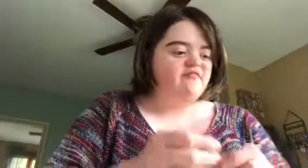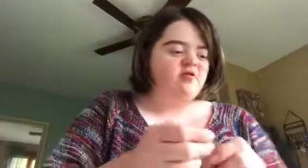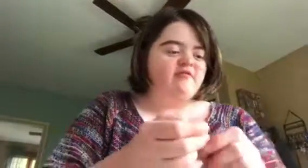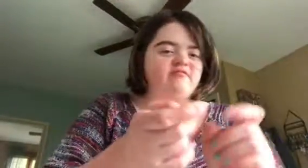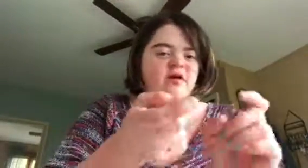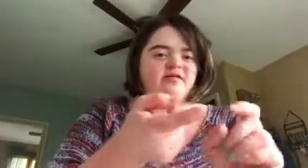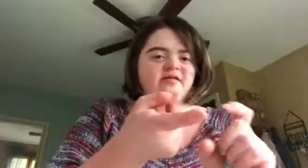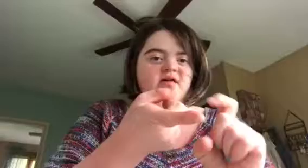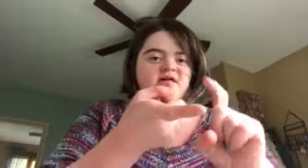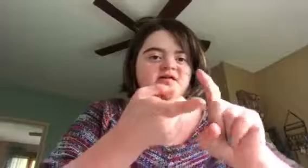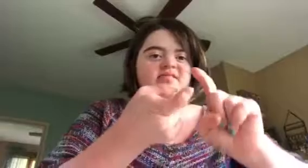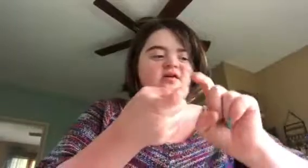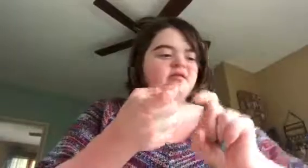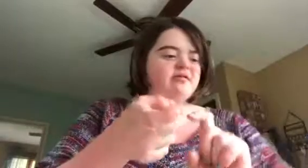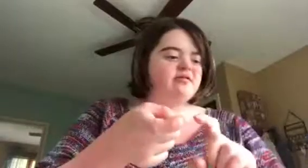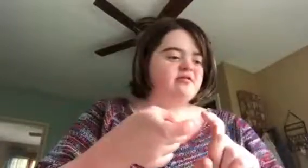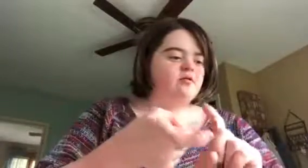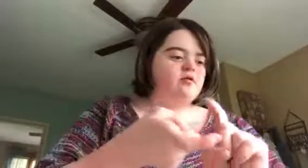For one other For